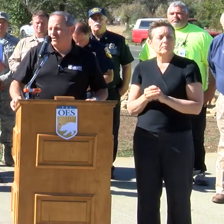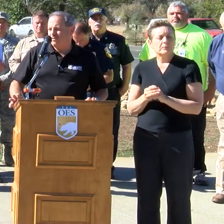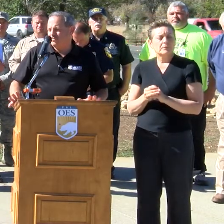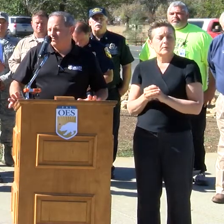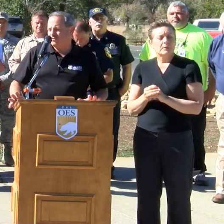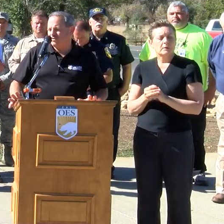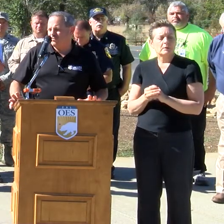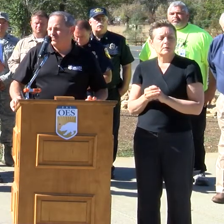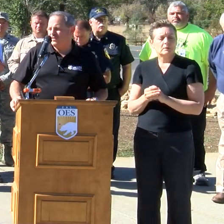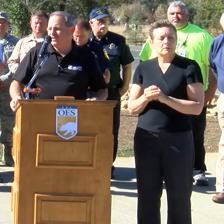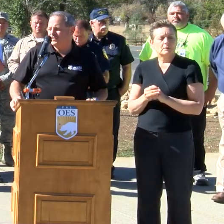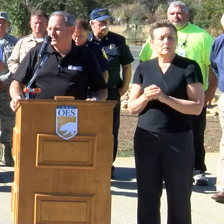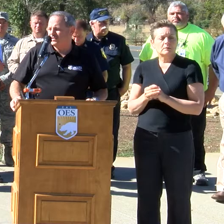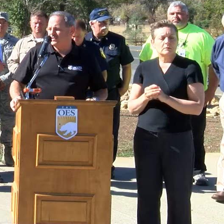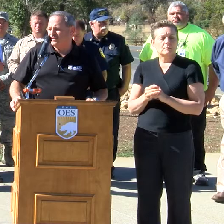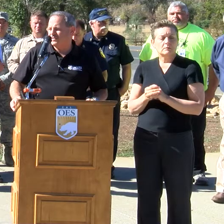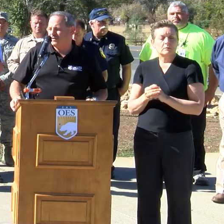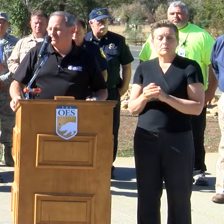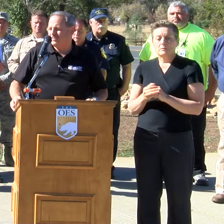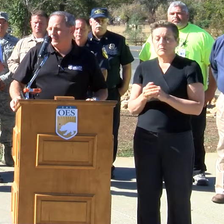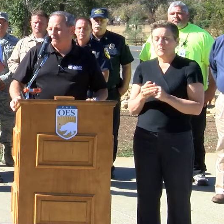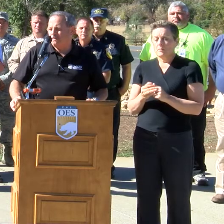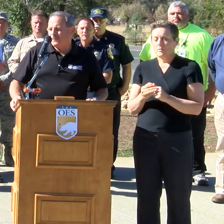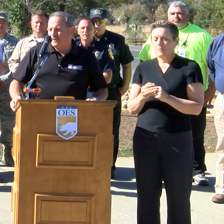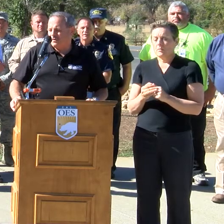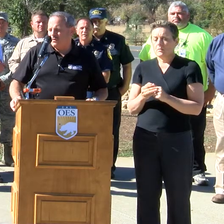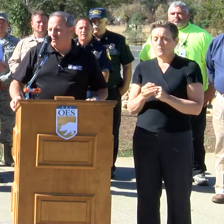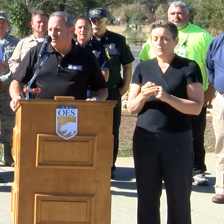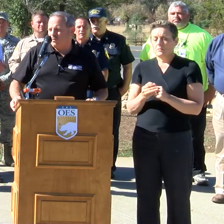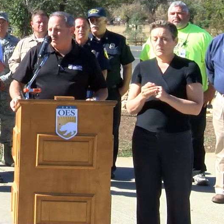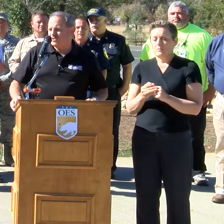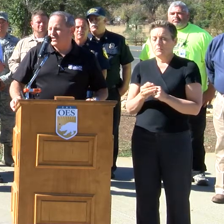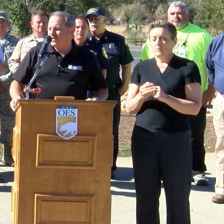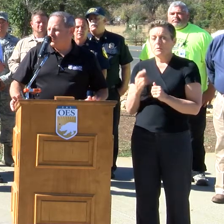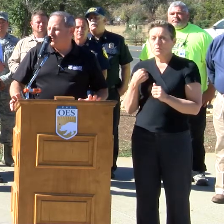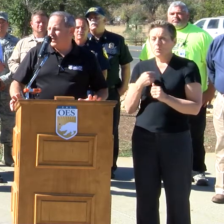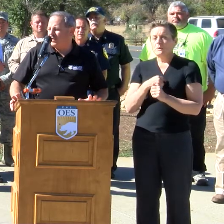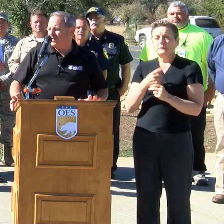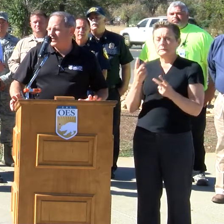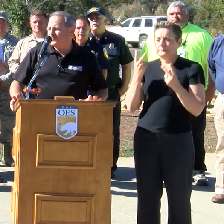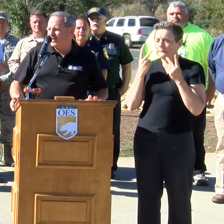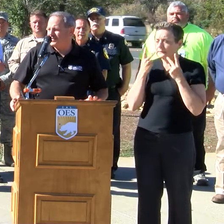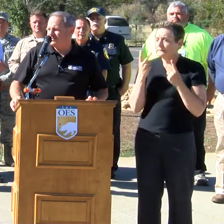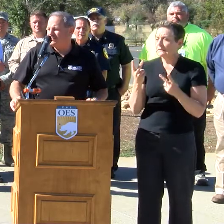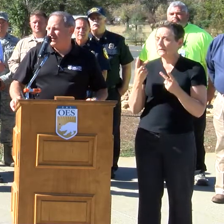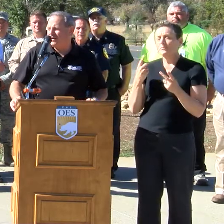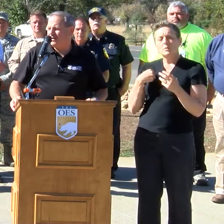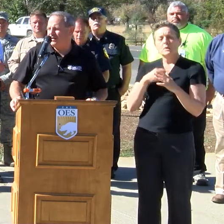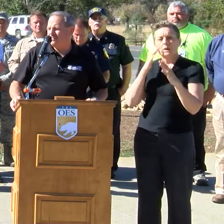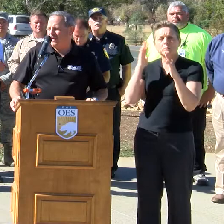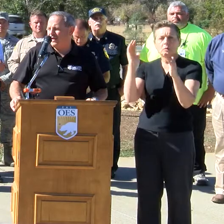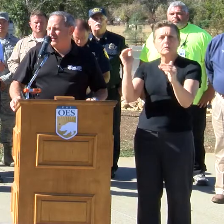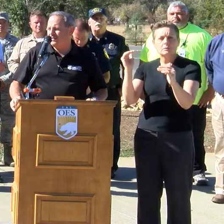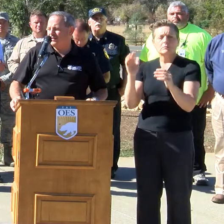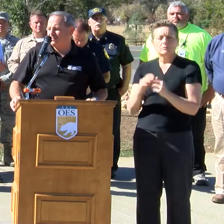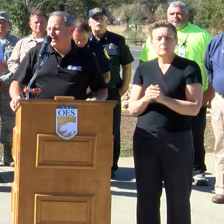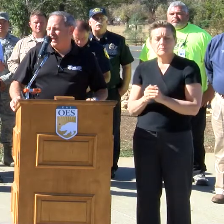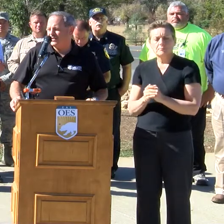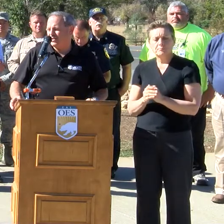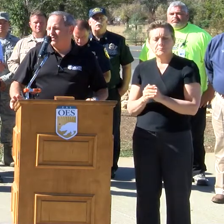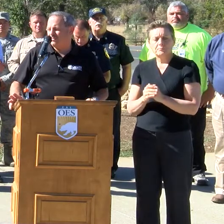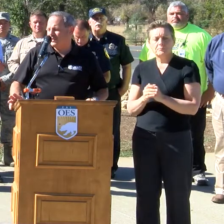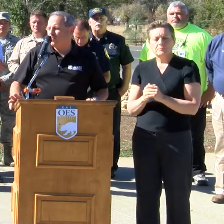But the truth of this is that we're seeing what we expected and